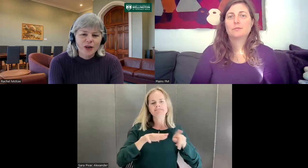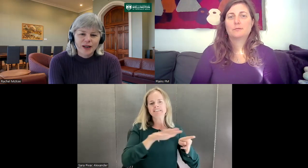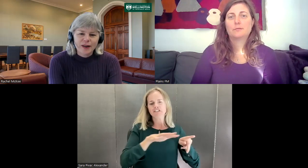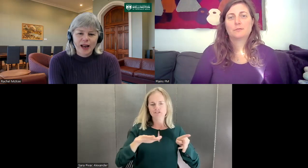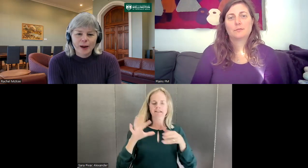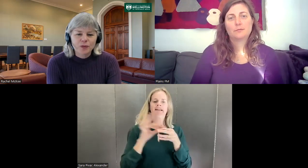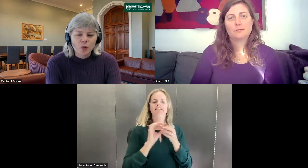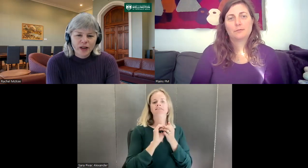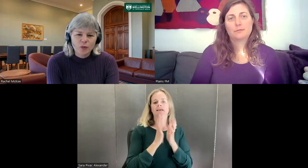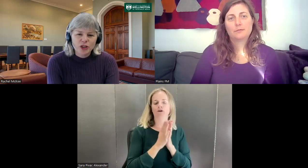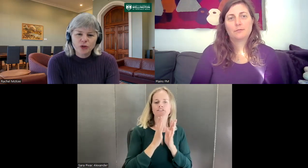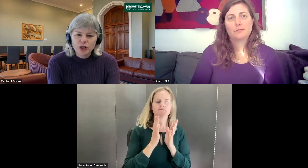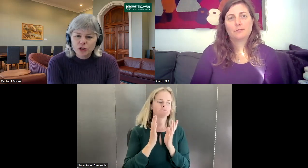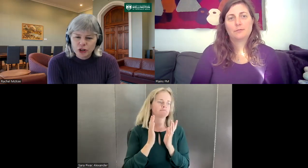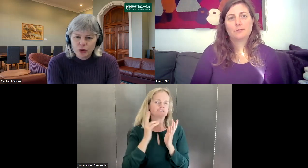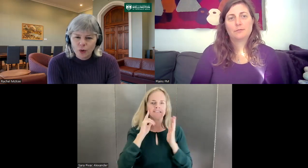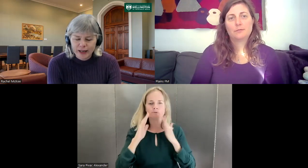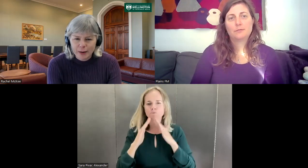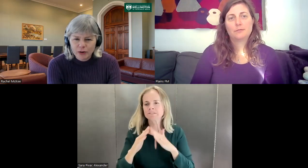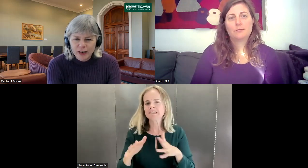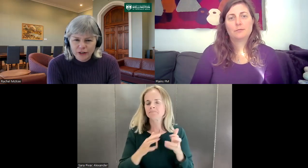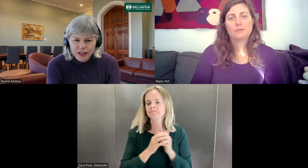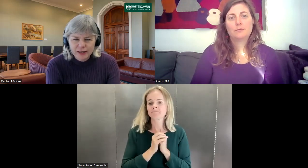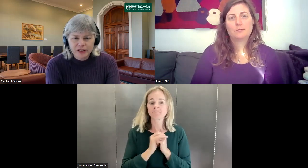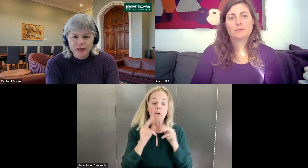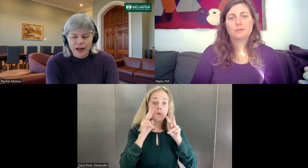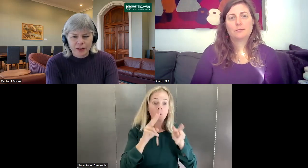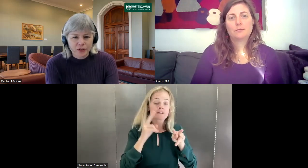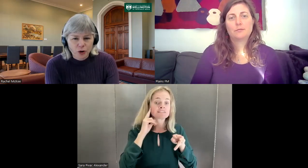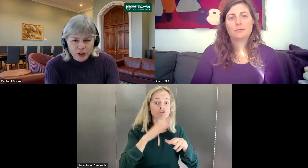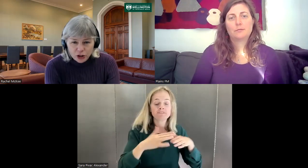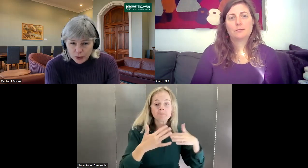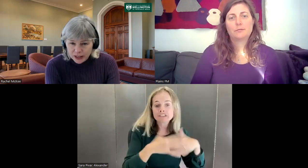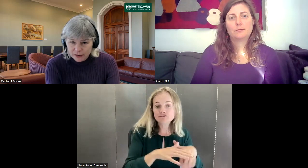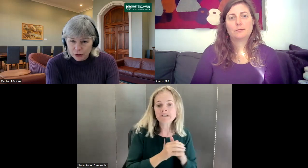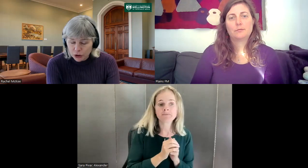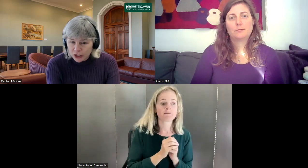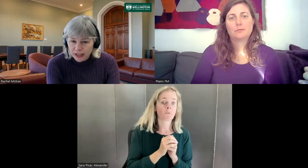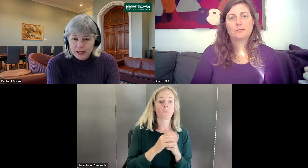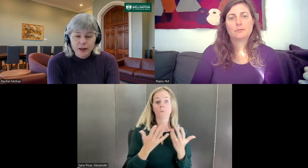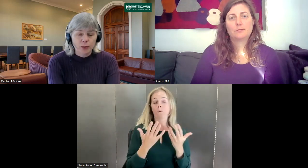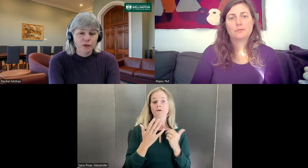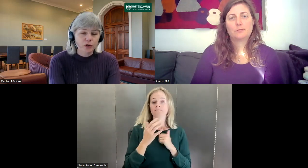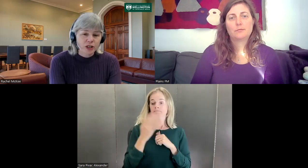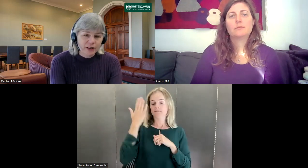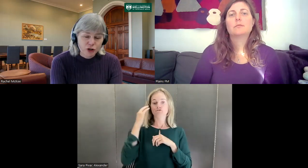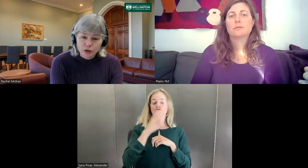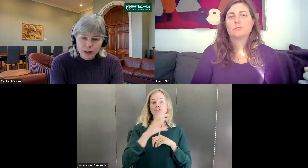So we do research in quite a number of areas, topics to do with the Deaf community. We've looked at Deaf children and